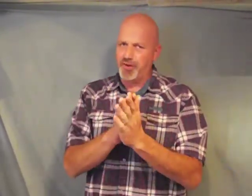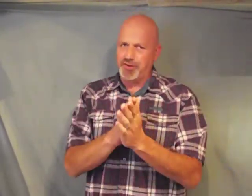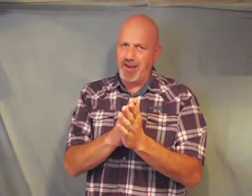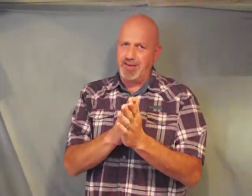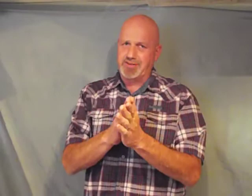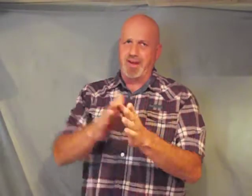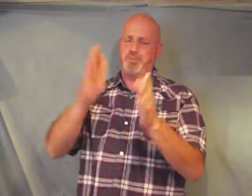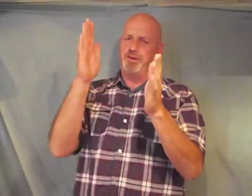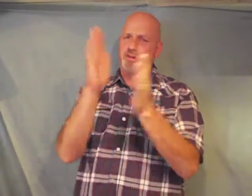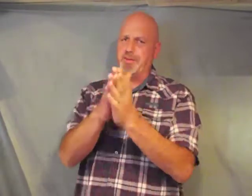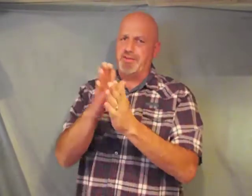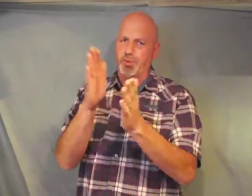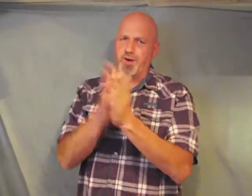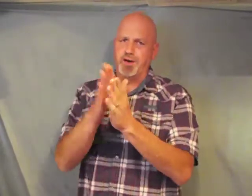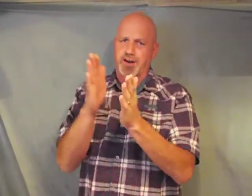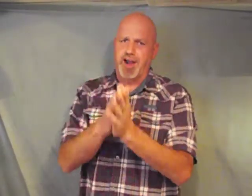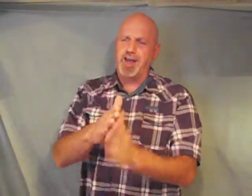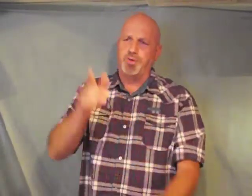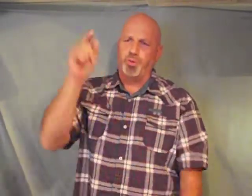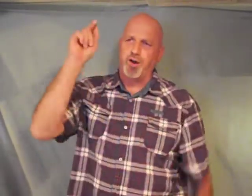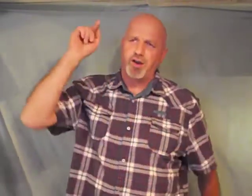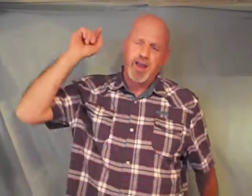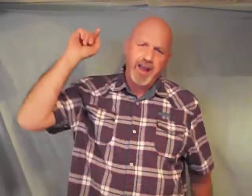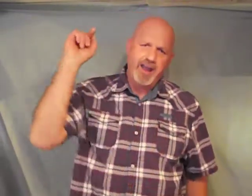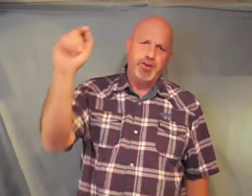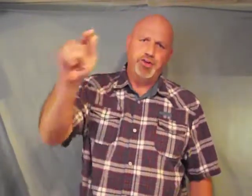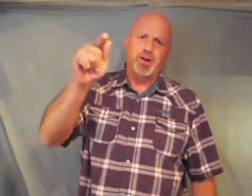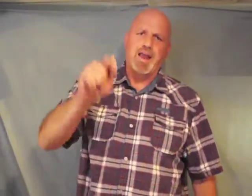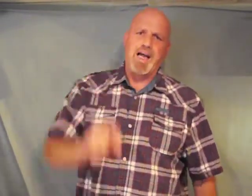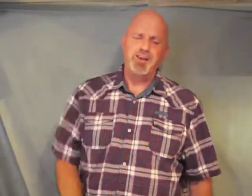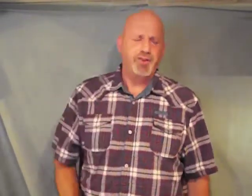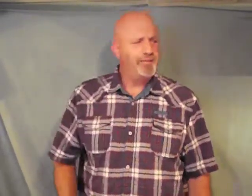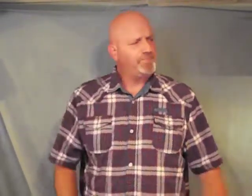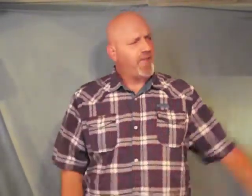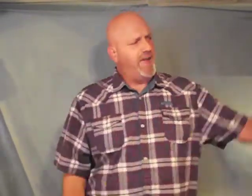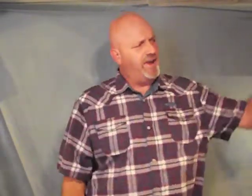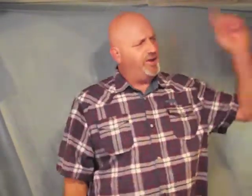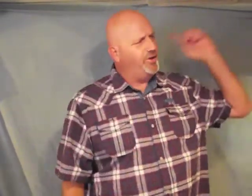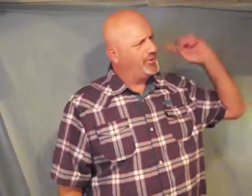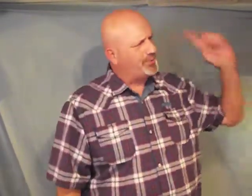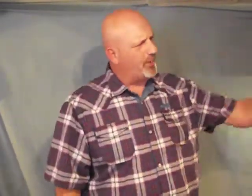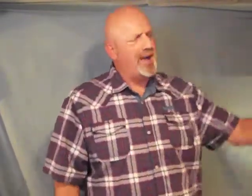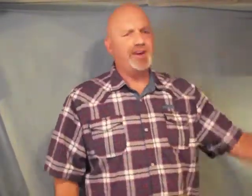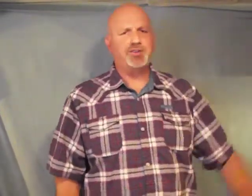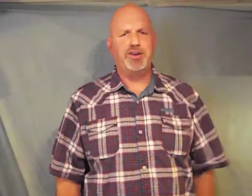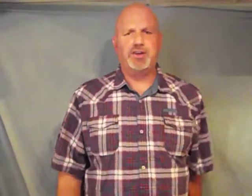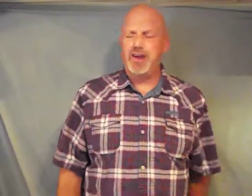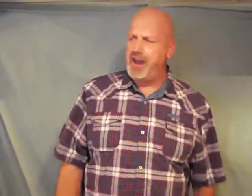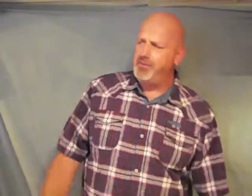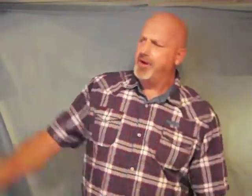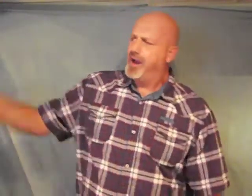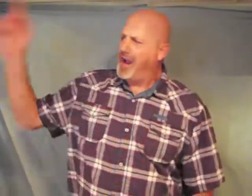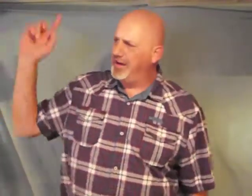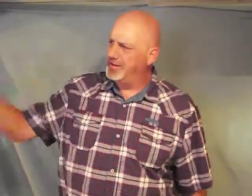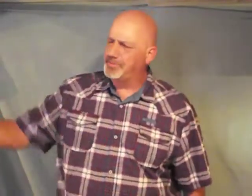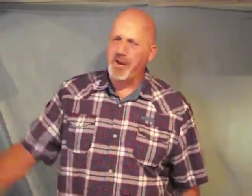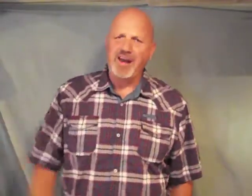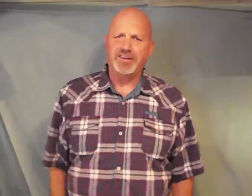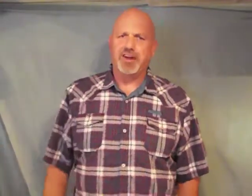going to tell you something when you put the word of God to work in your life and then you spread it to your neighbor and you spread it to